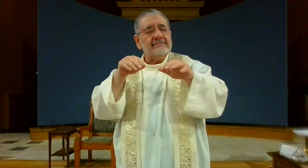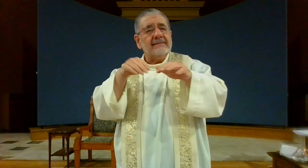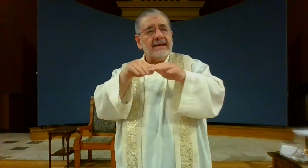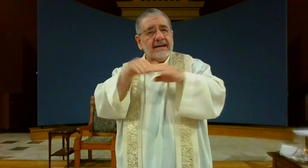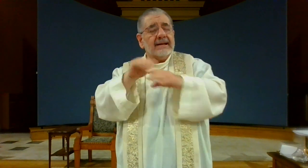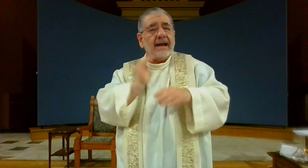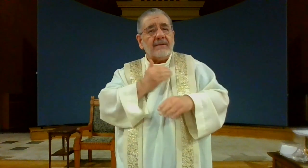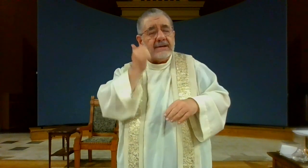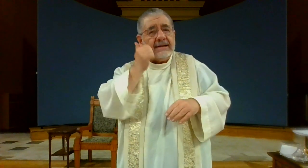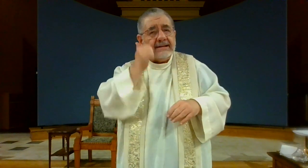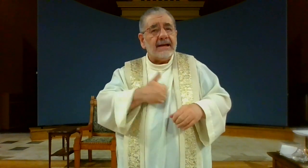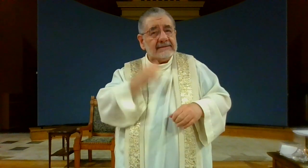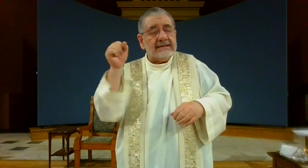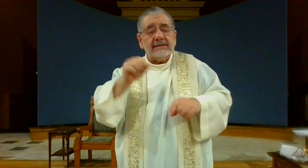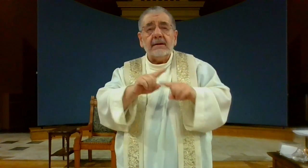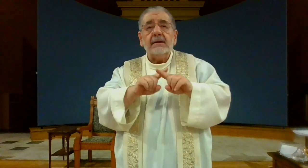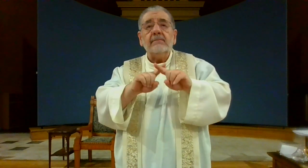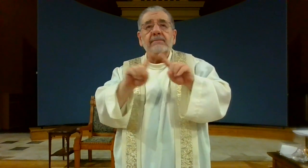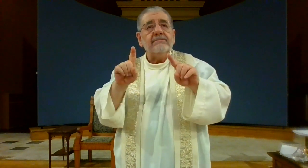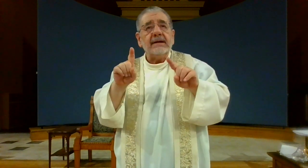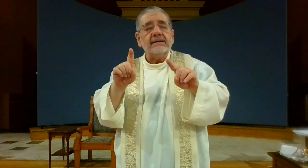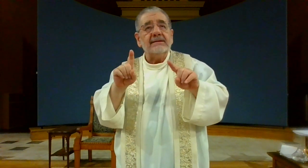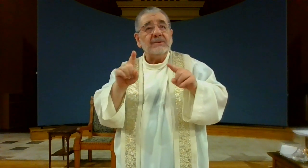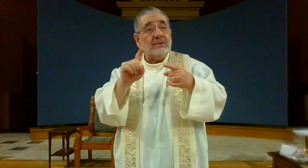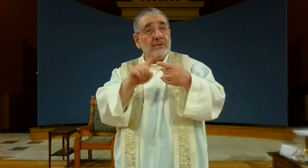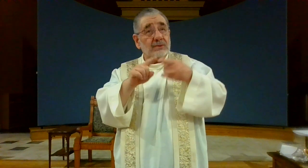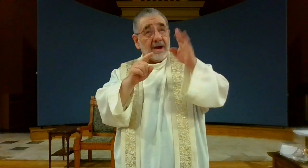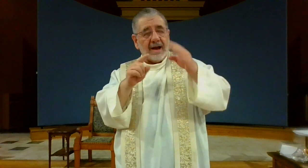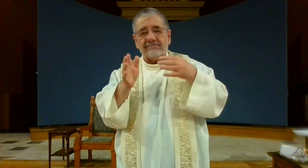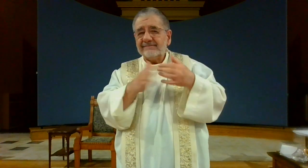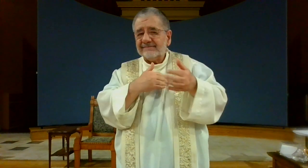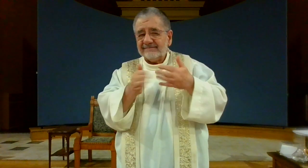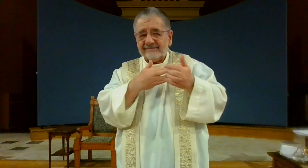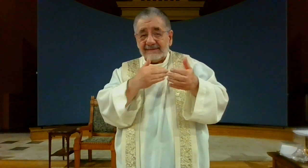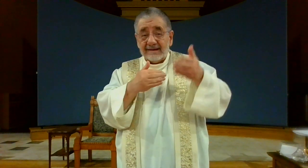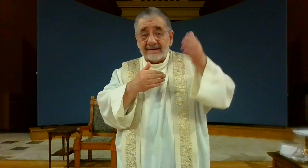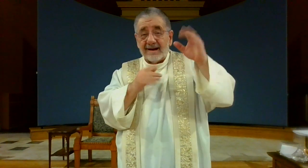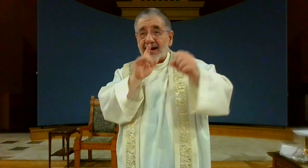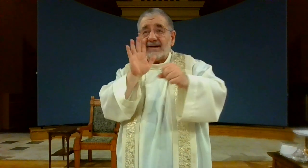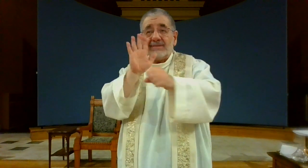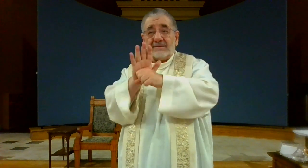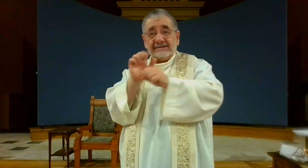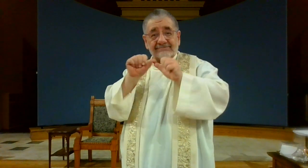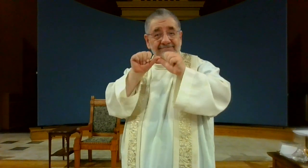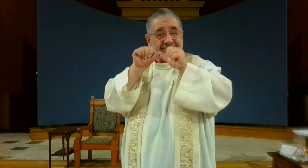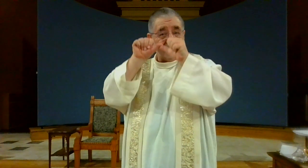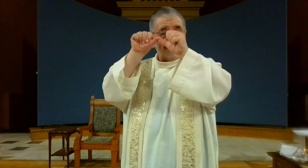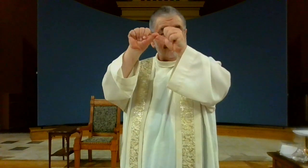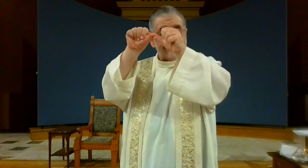We live we sin in our everyday lives but it doesn't matter to God because